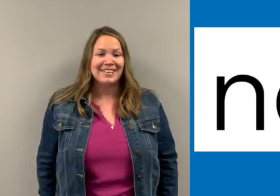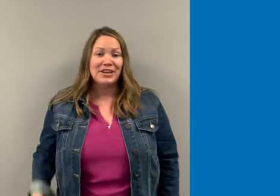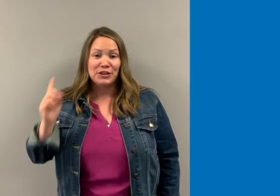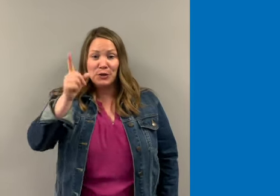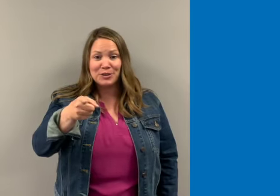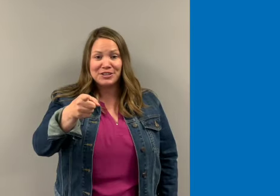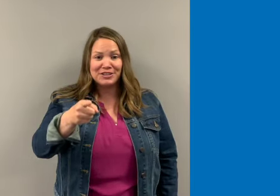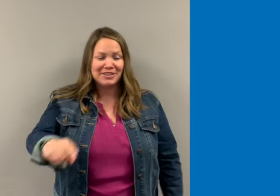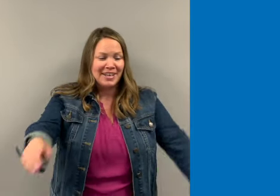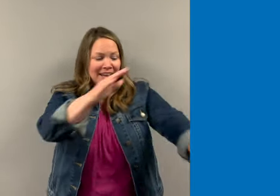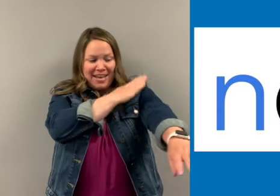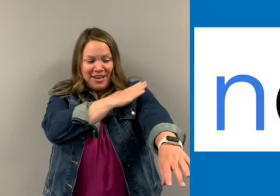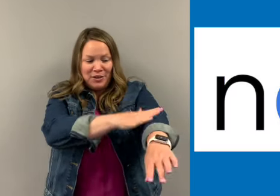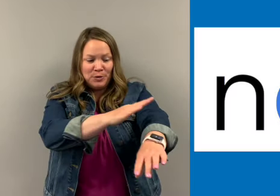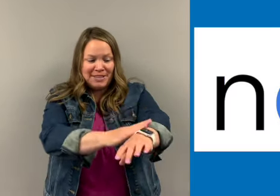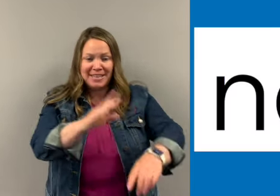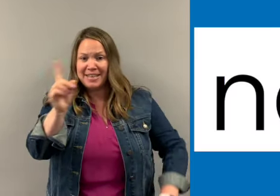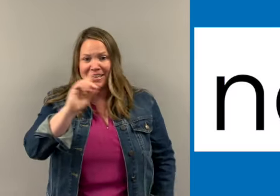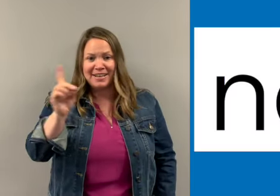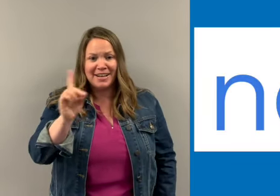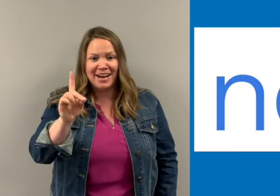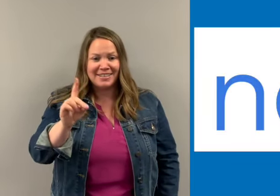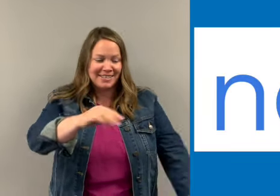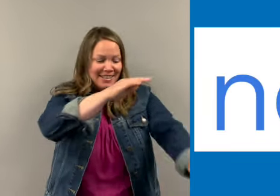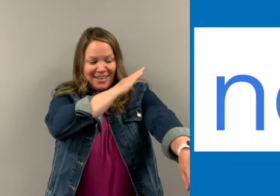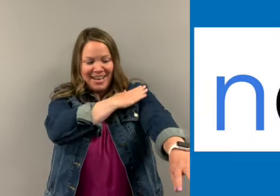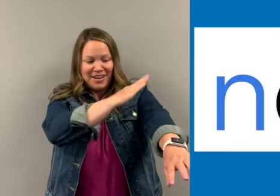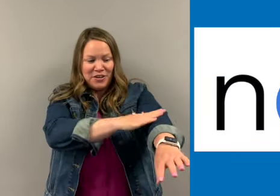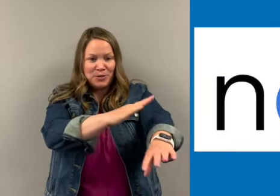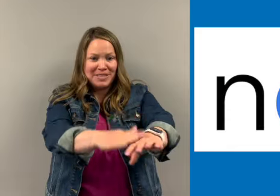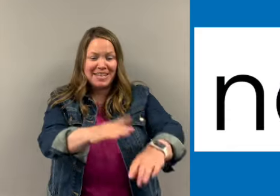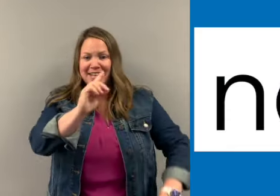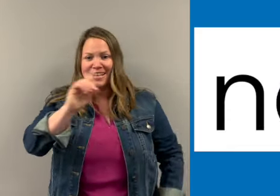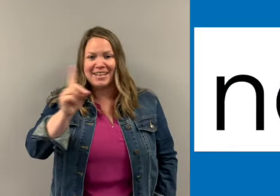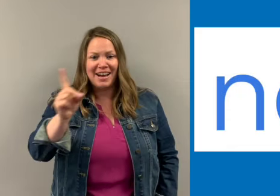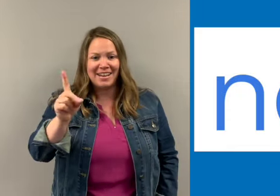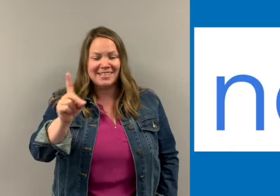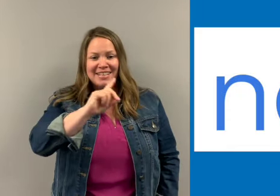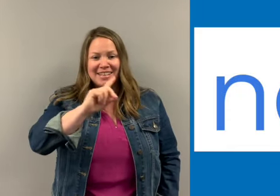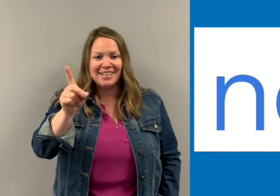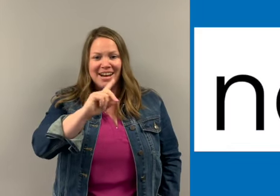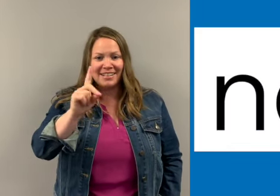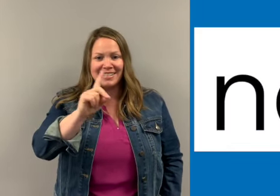Your turn. O-O-T, not, not, not,